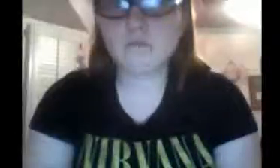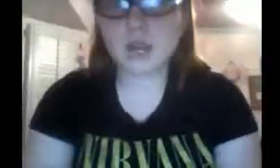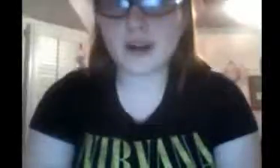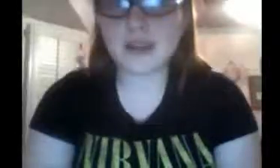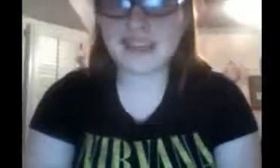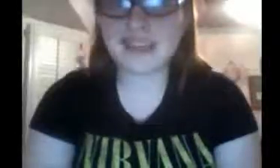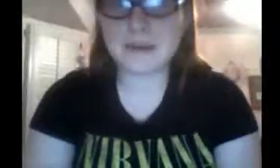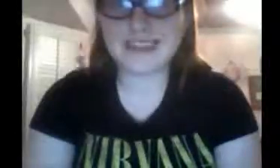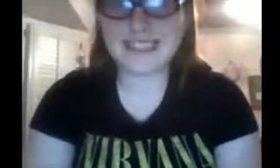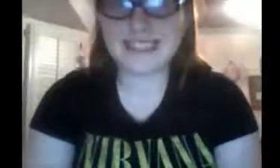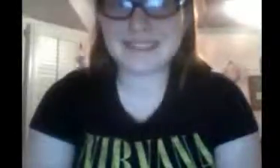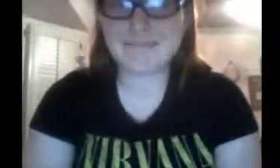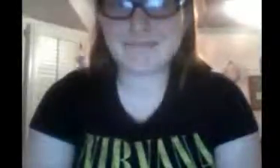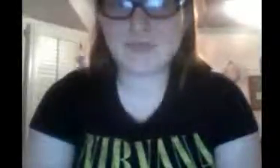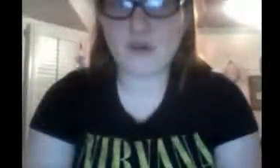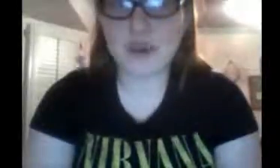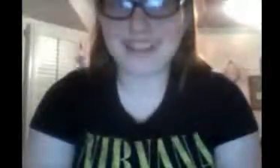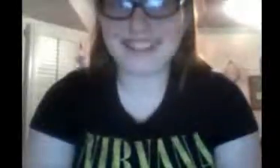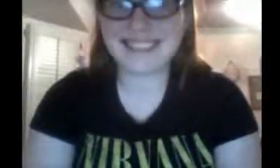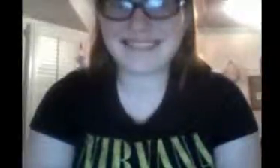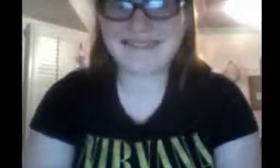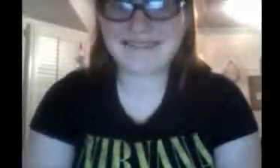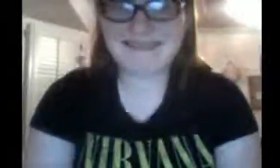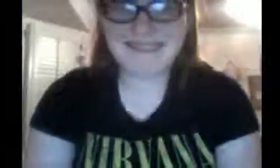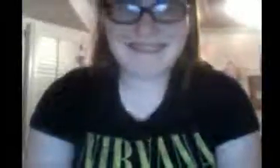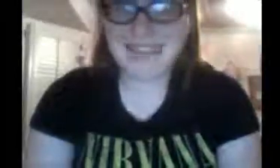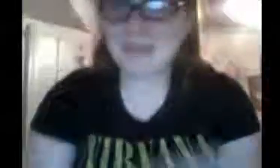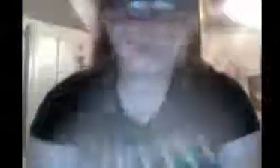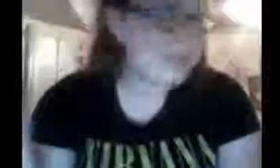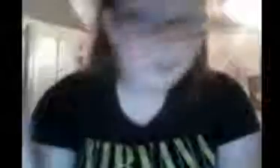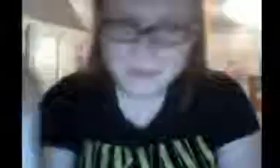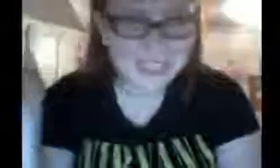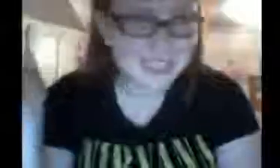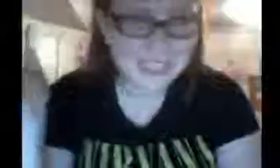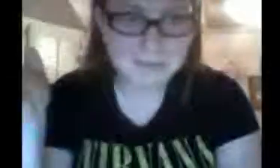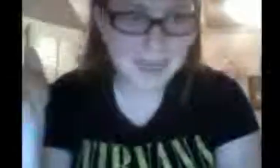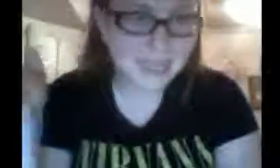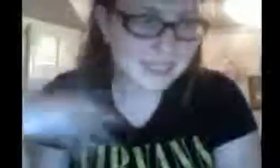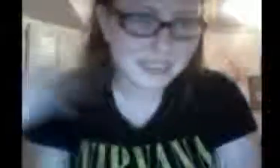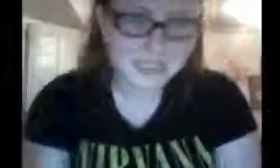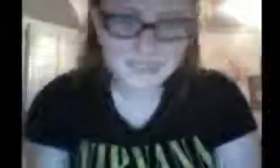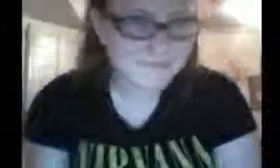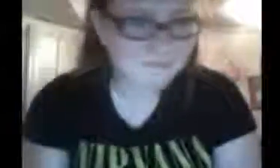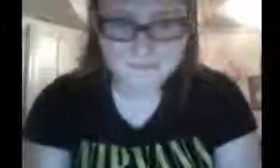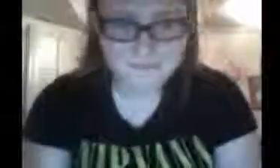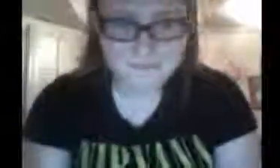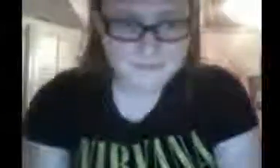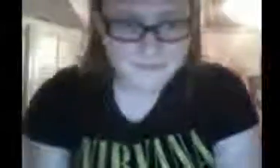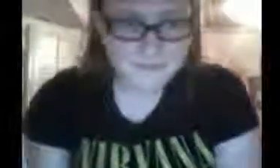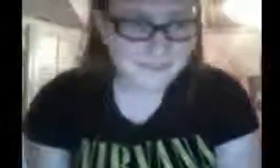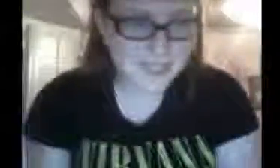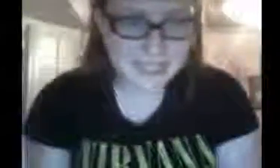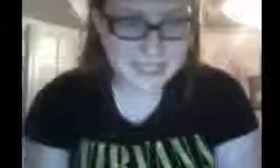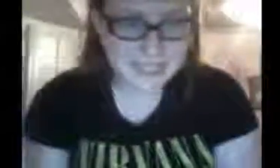Sorry, I didn't come up with this list beforehand. I'm just coming up with this on the spot. Like, but still,